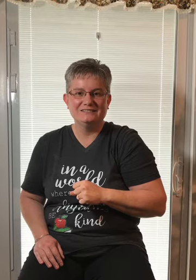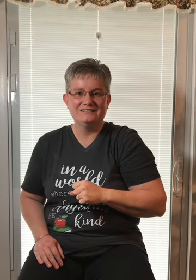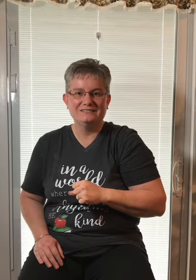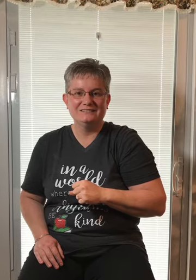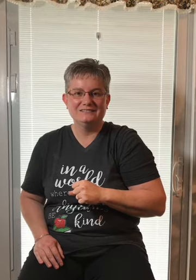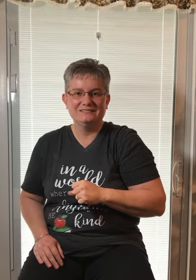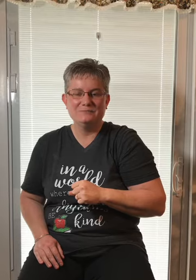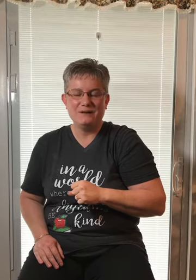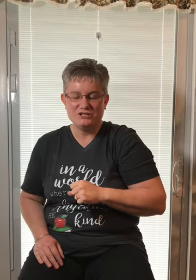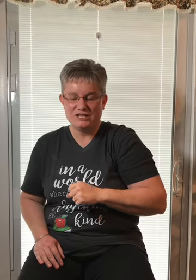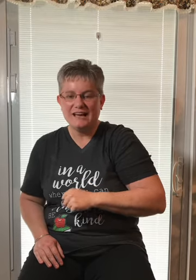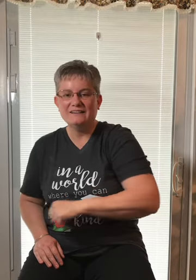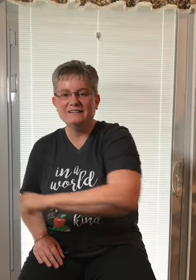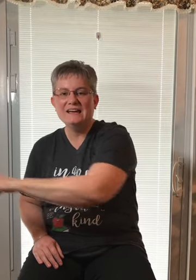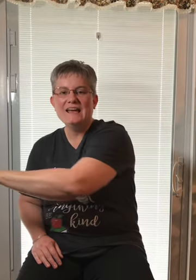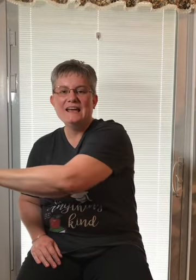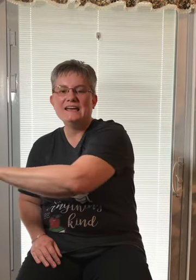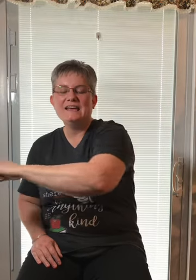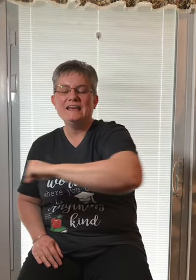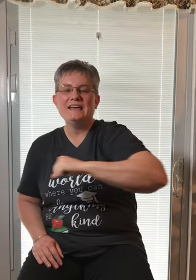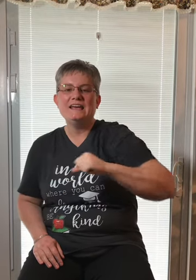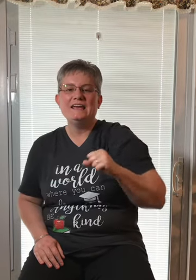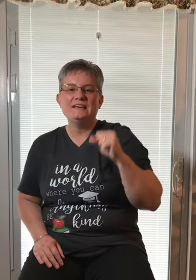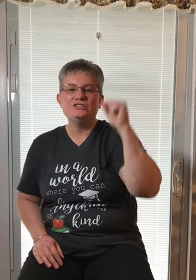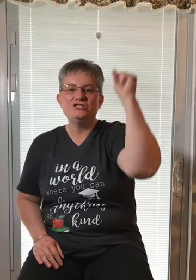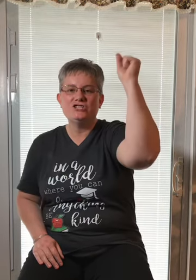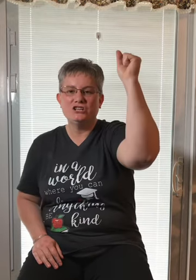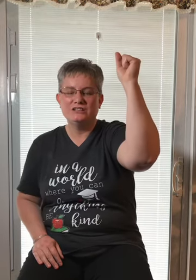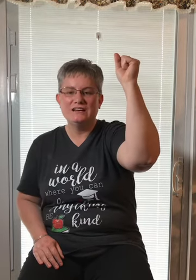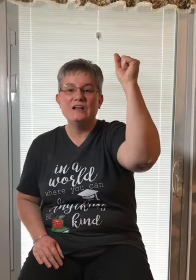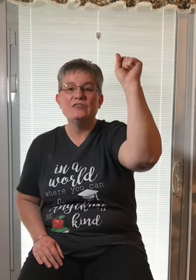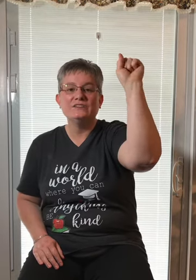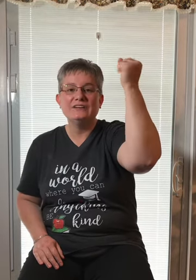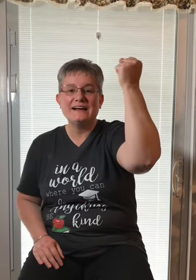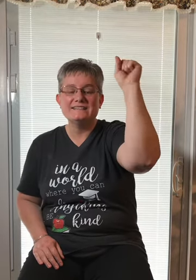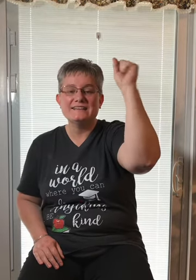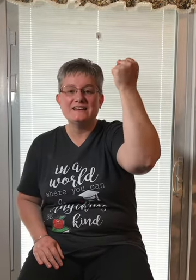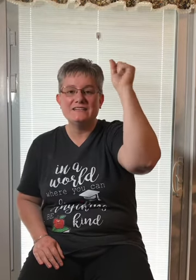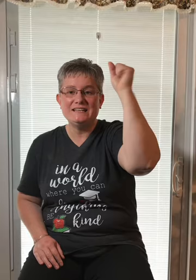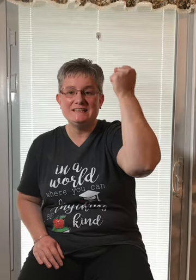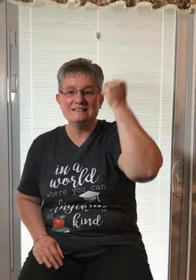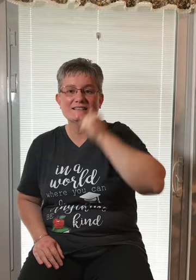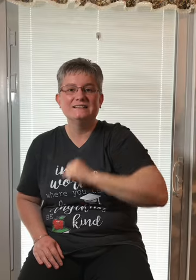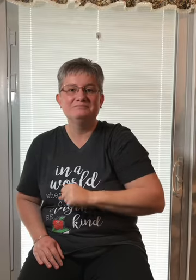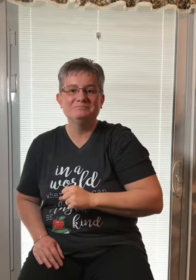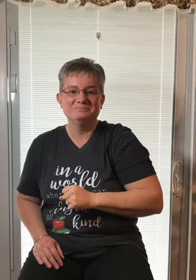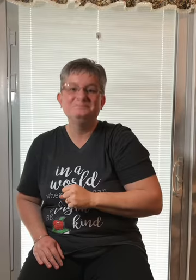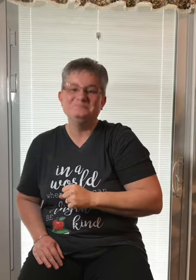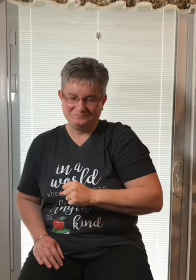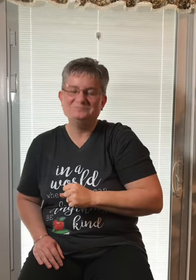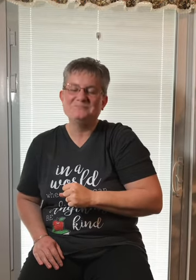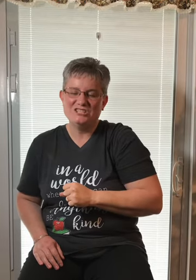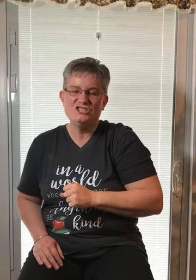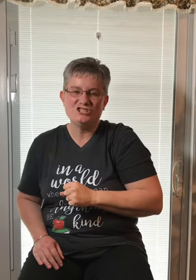Punch it out. Itch. The last sound is ch.